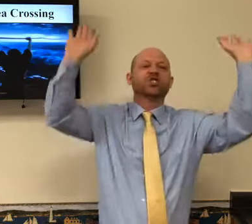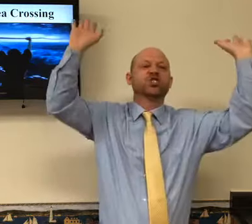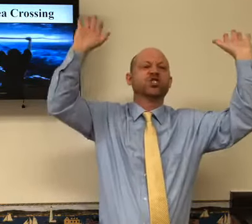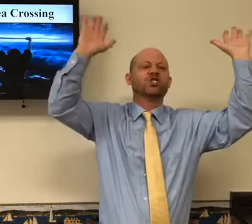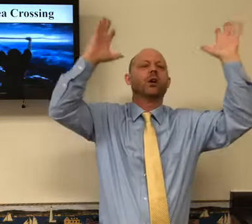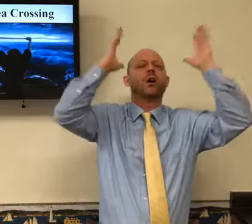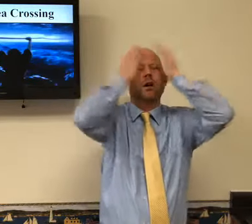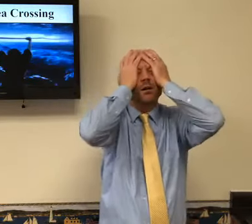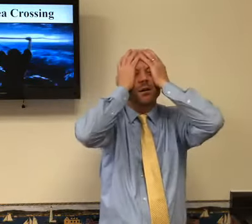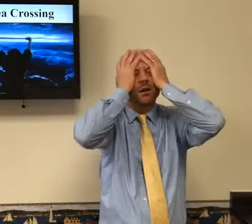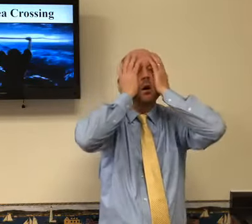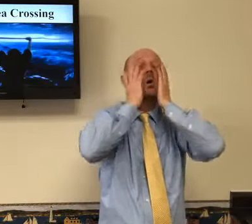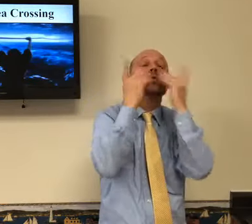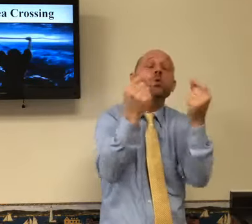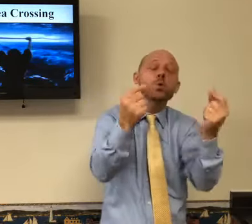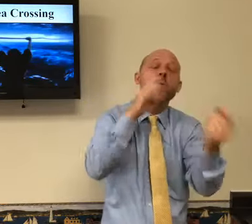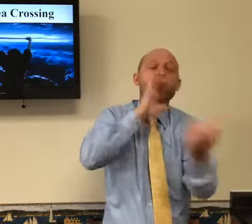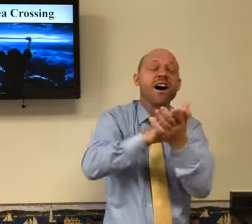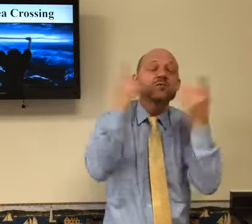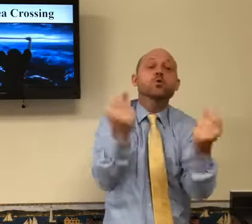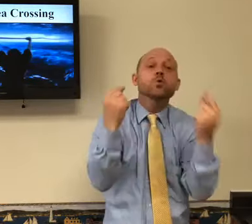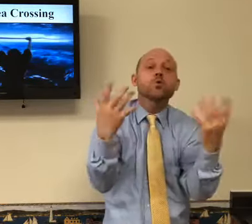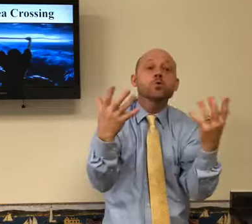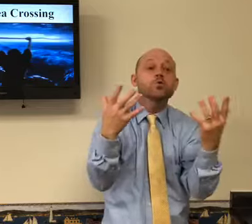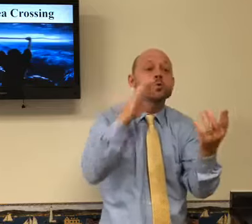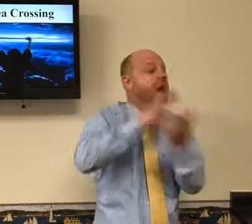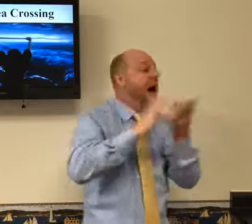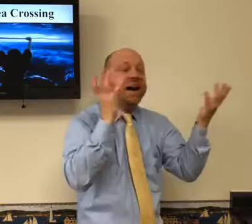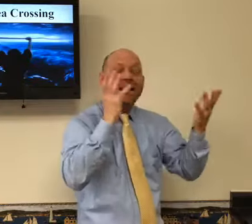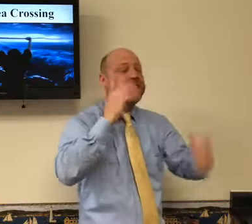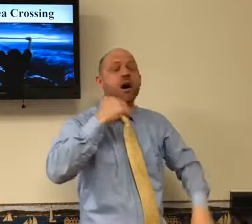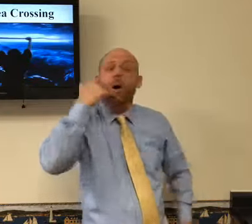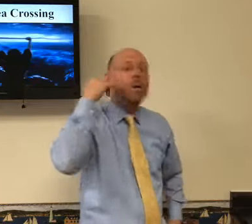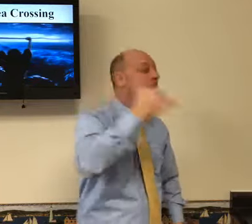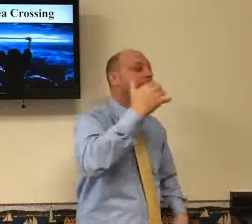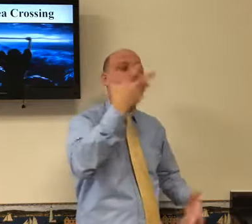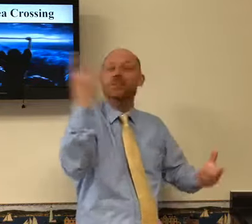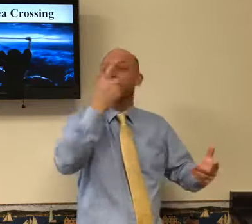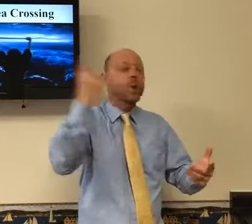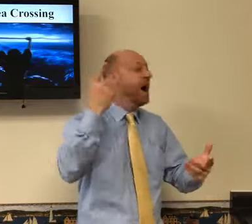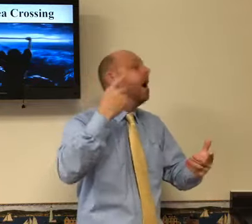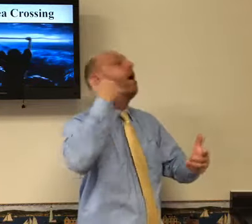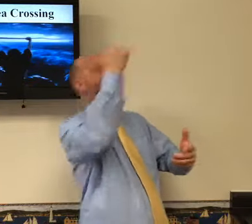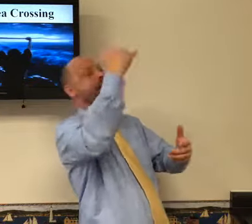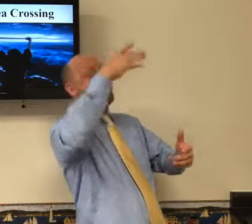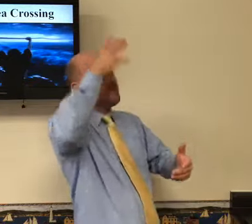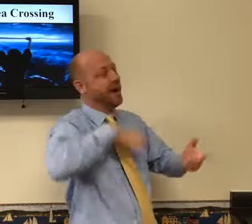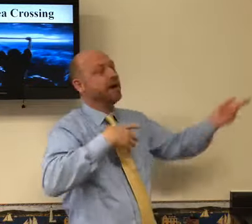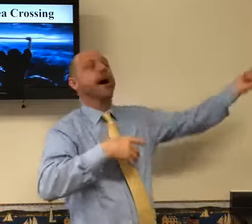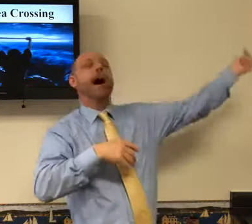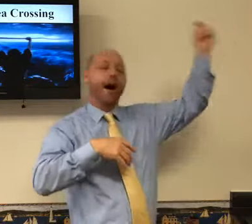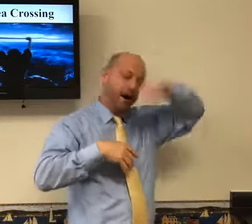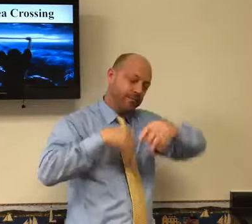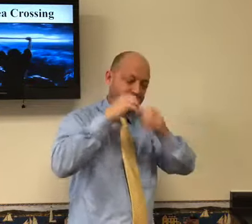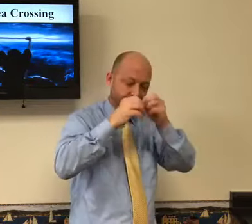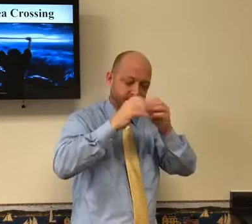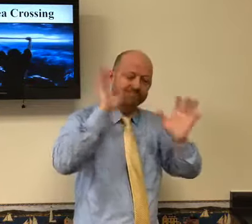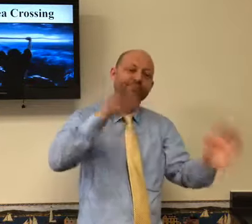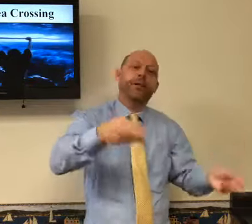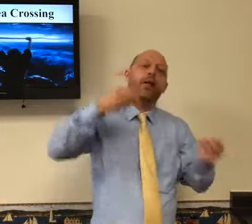was those two touched, and it burned the transformer in the furnace and the motherboard on the air conditioner. So we called the air conditioner